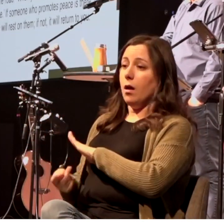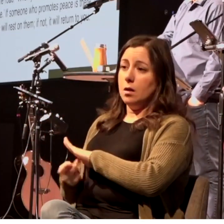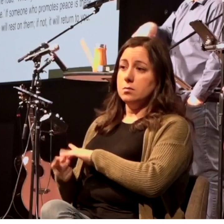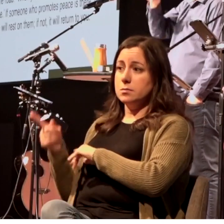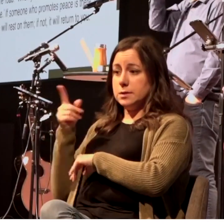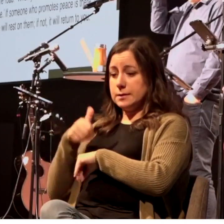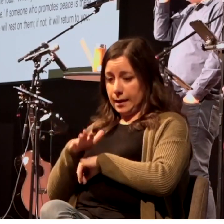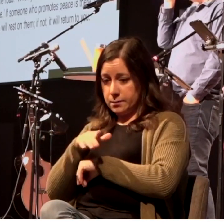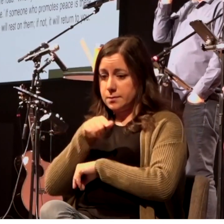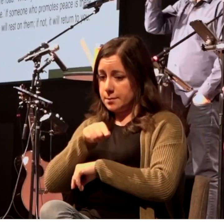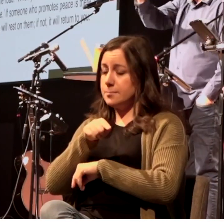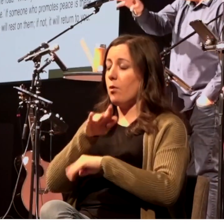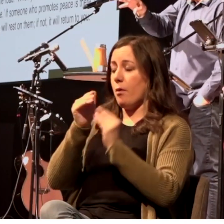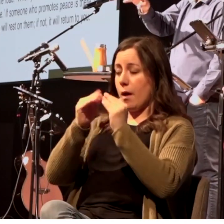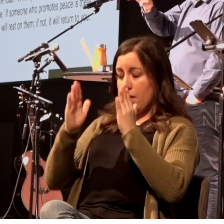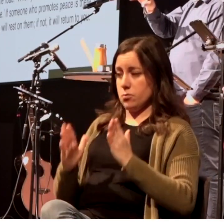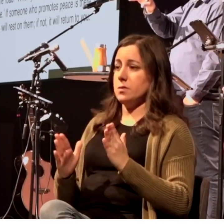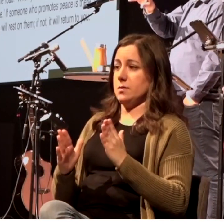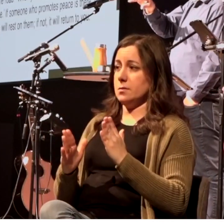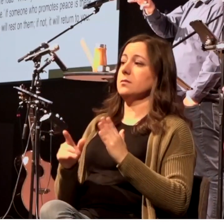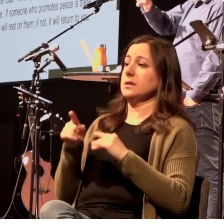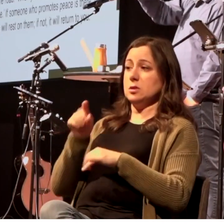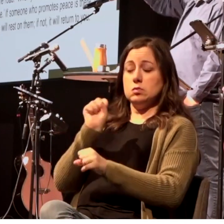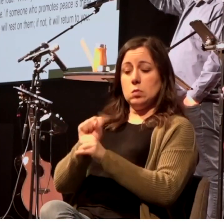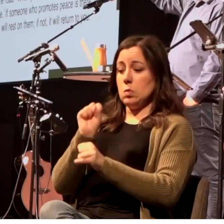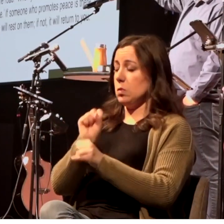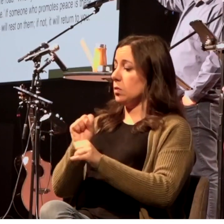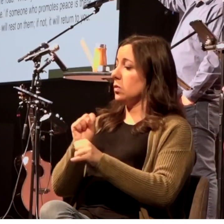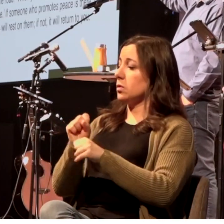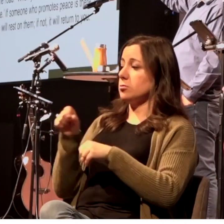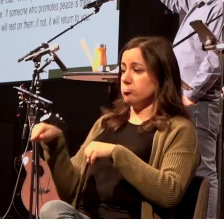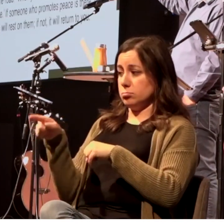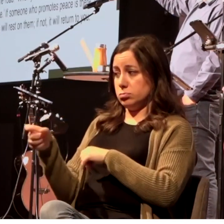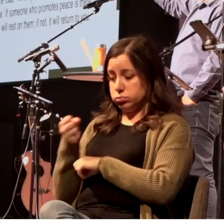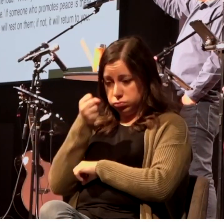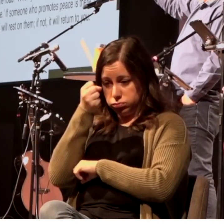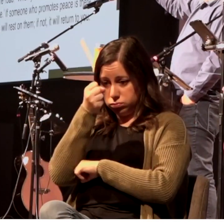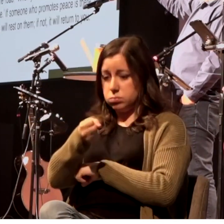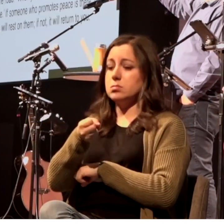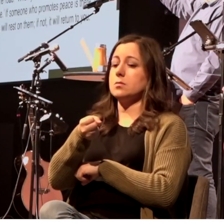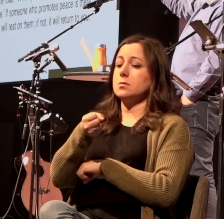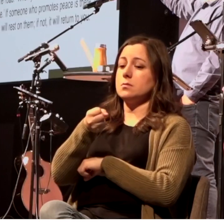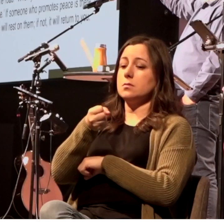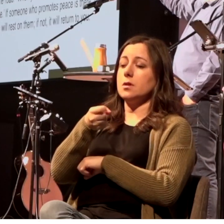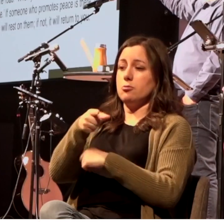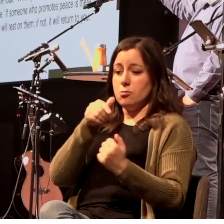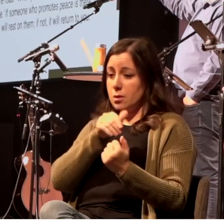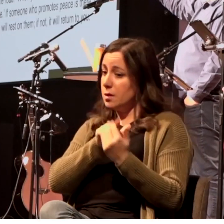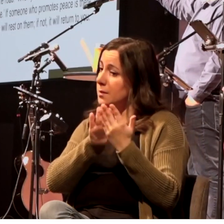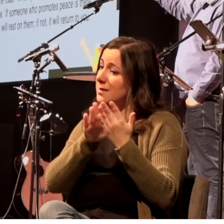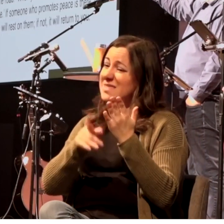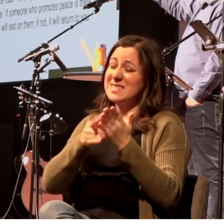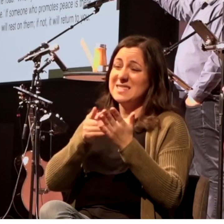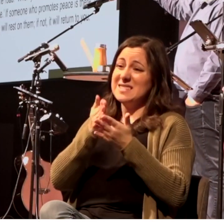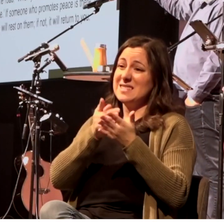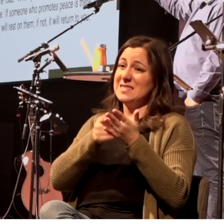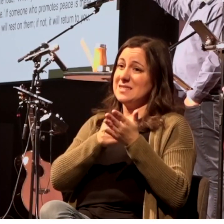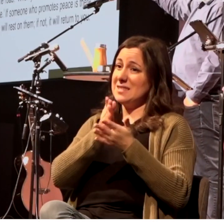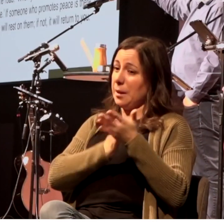his guys and I'm going to send you to do this work and you know what you're going to encounter people some will reject you but you know